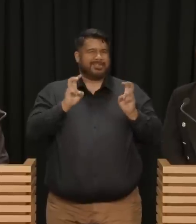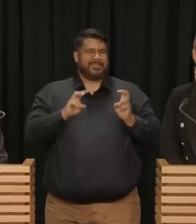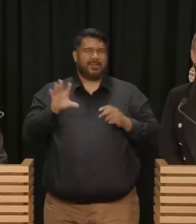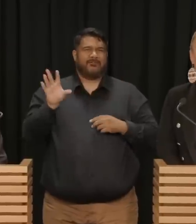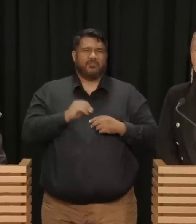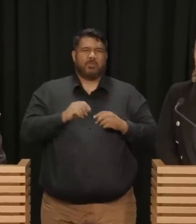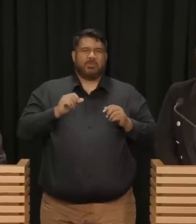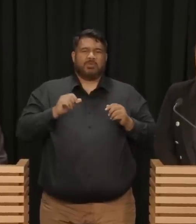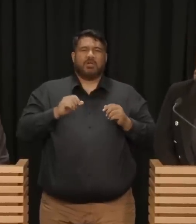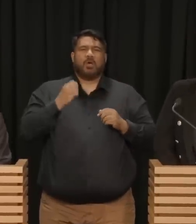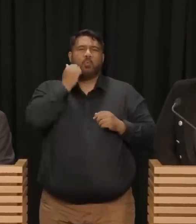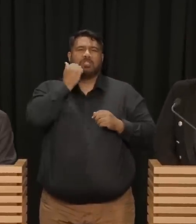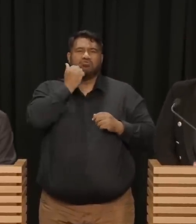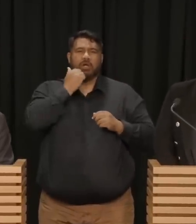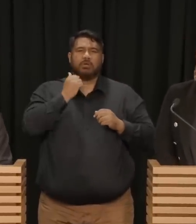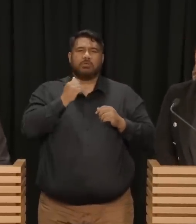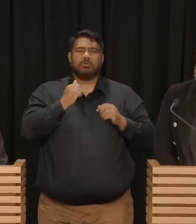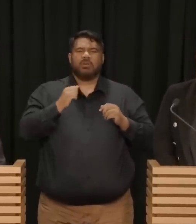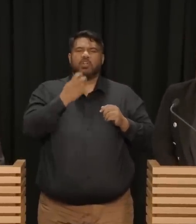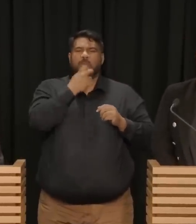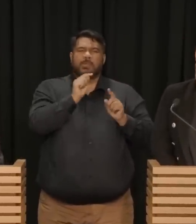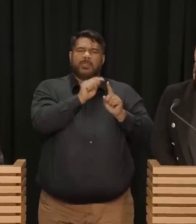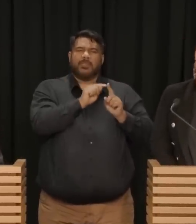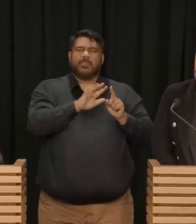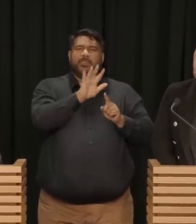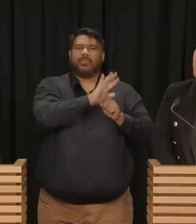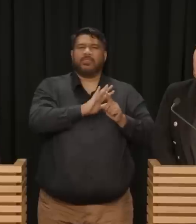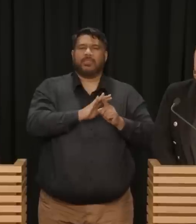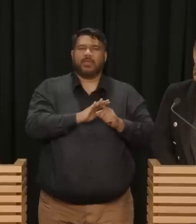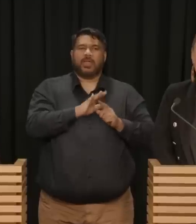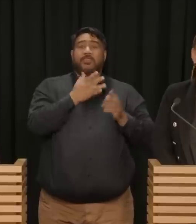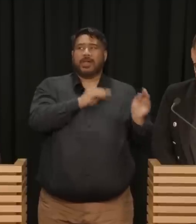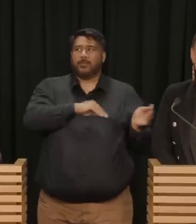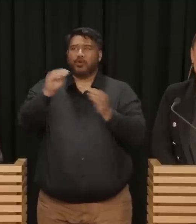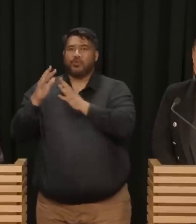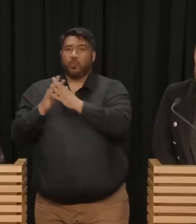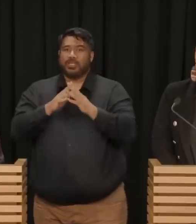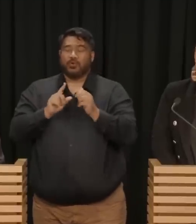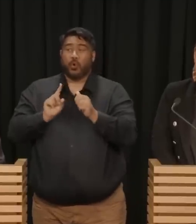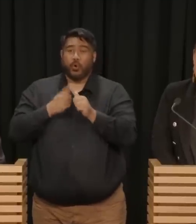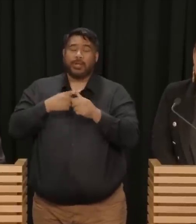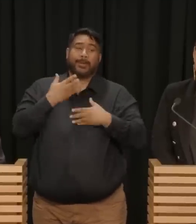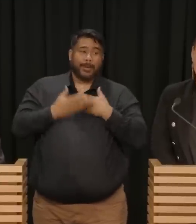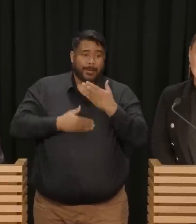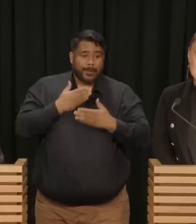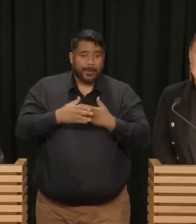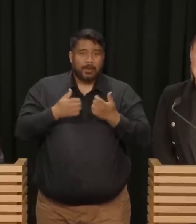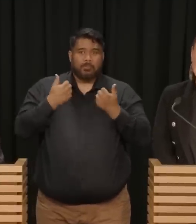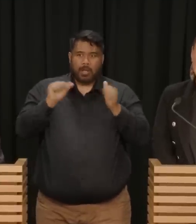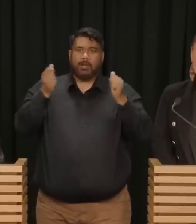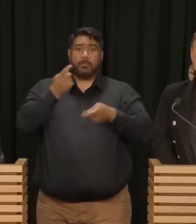Waitara who turned Westie, that that person can become the Deputy Prime Minister of New Zealand.